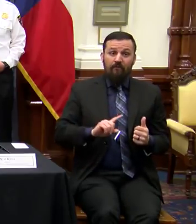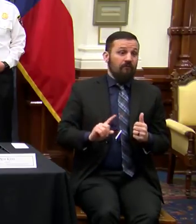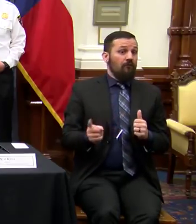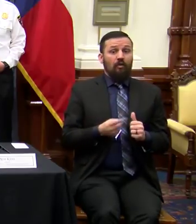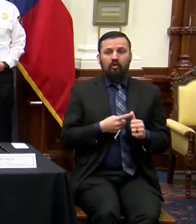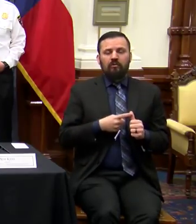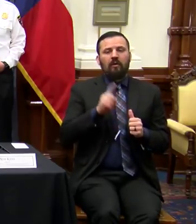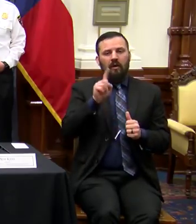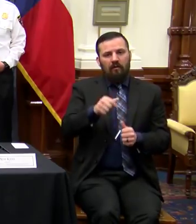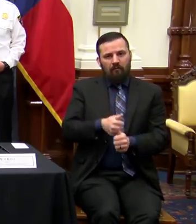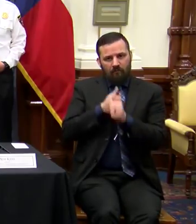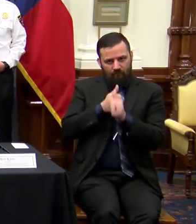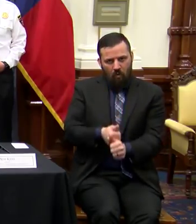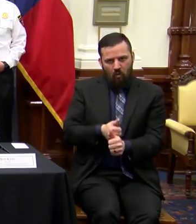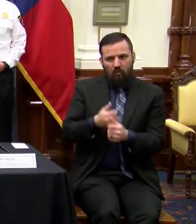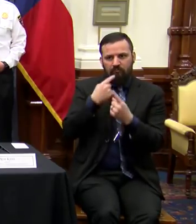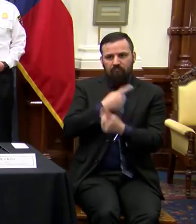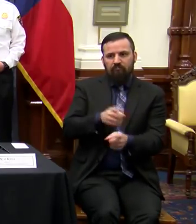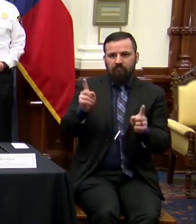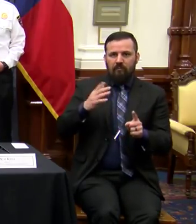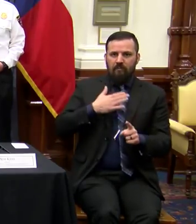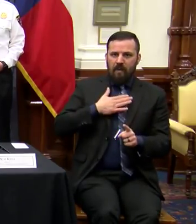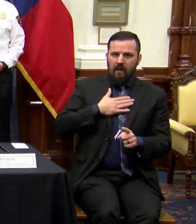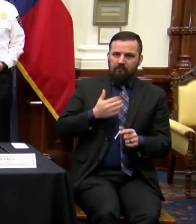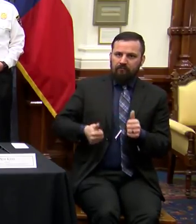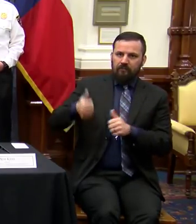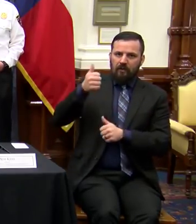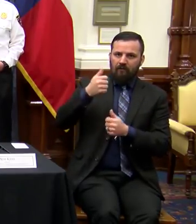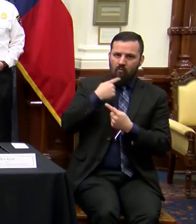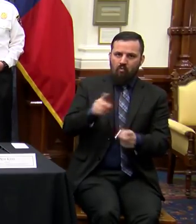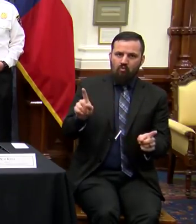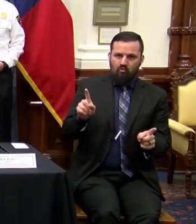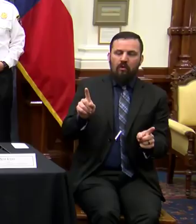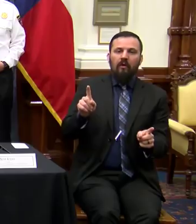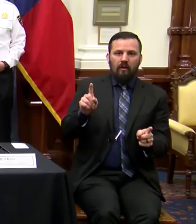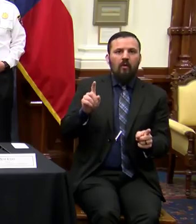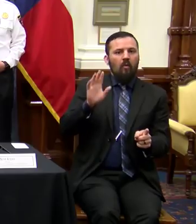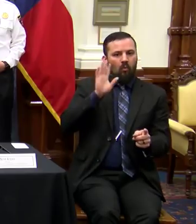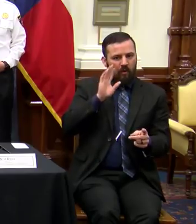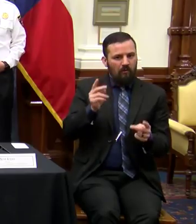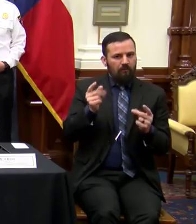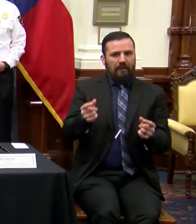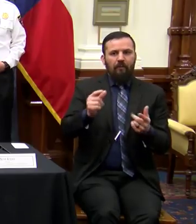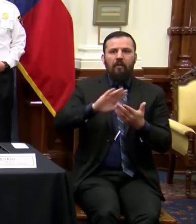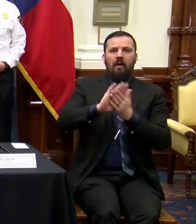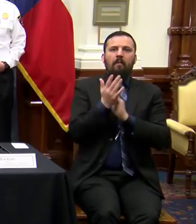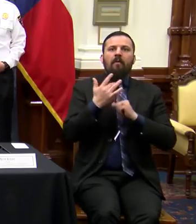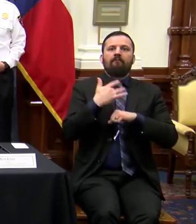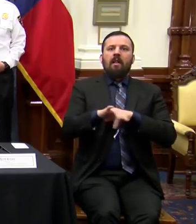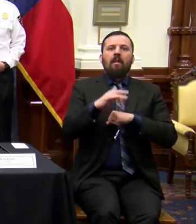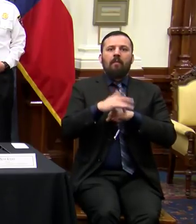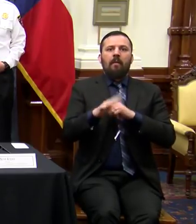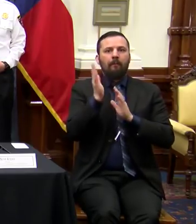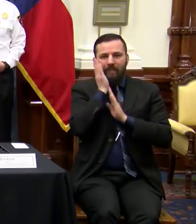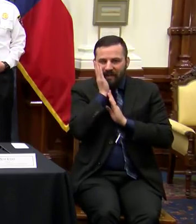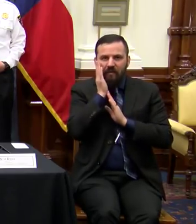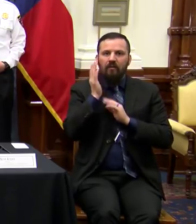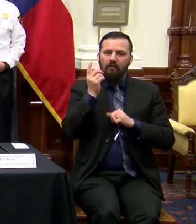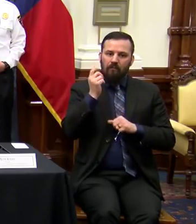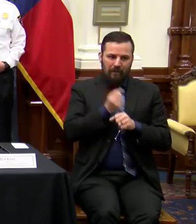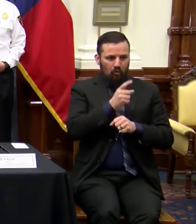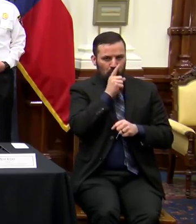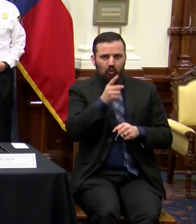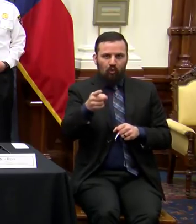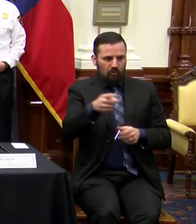follow the direction of the executive orders that I've issued today that will immediately free up bed space to make sure that your bed